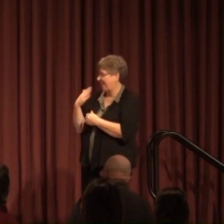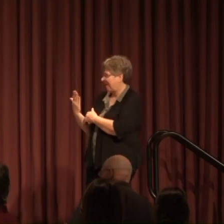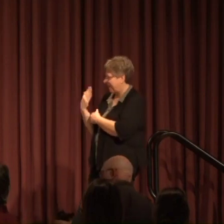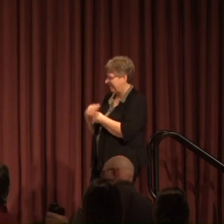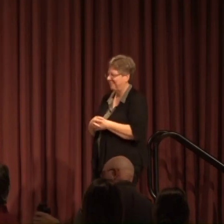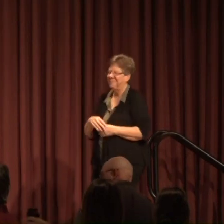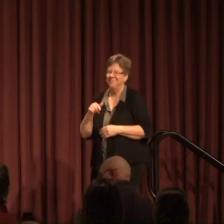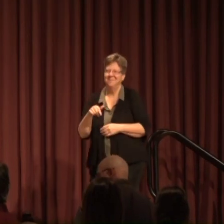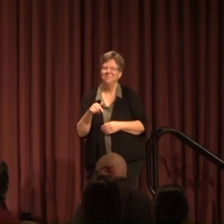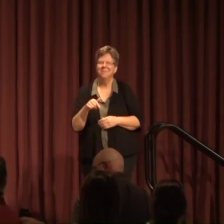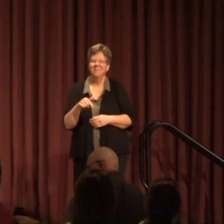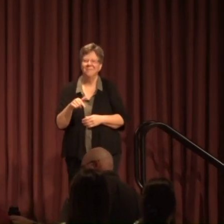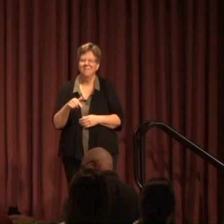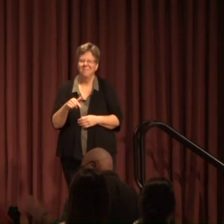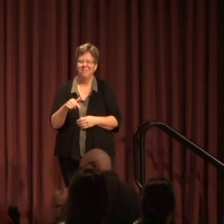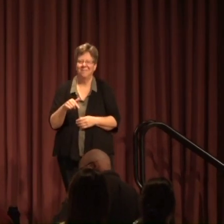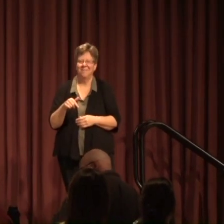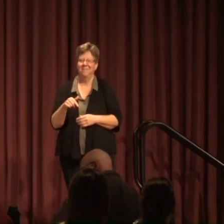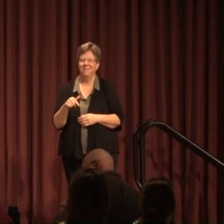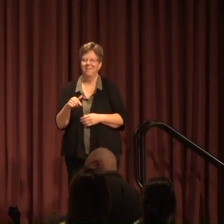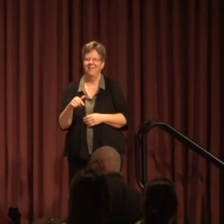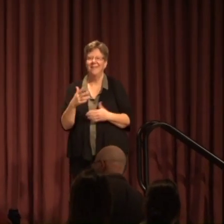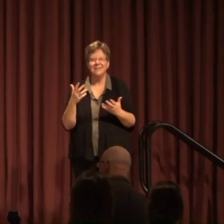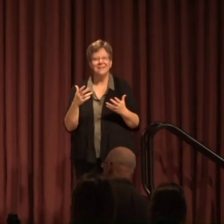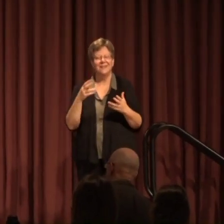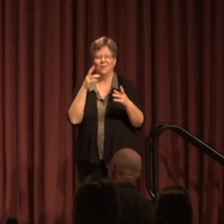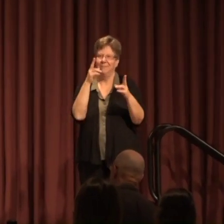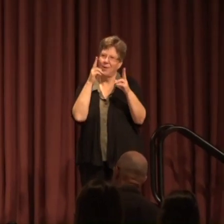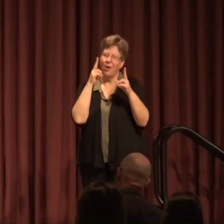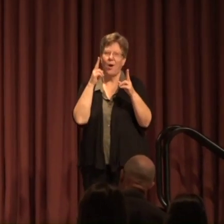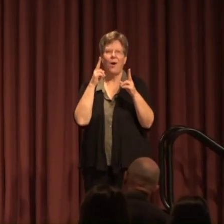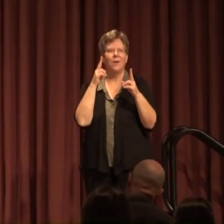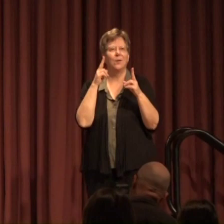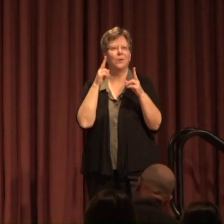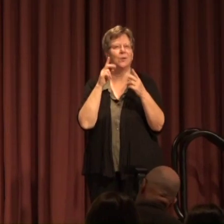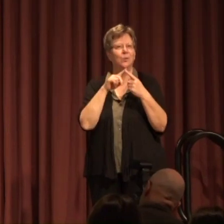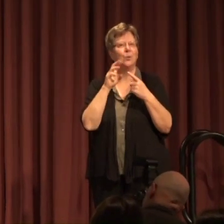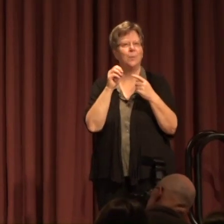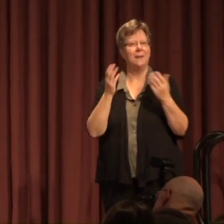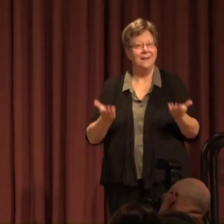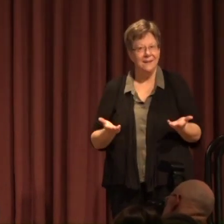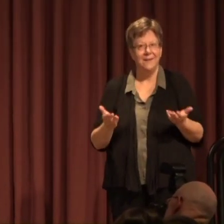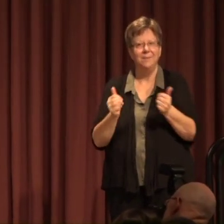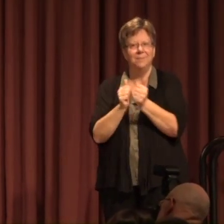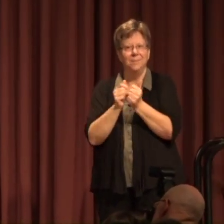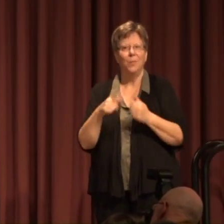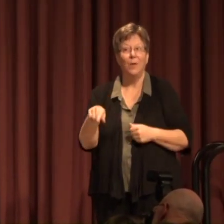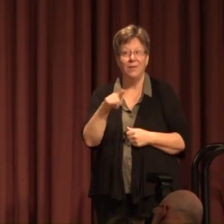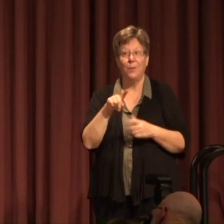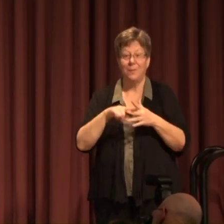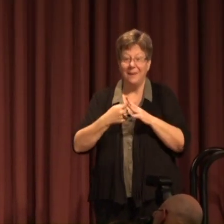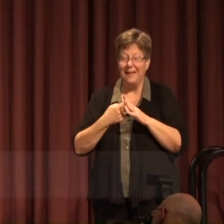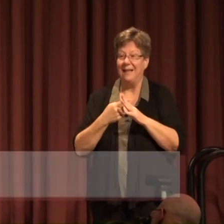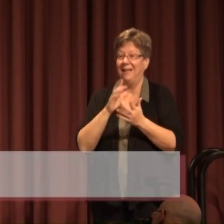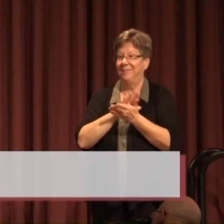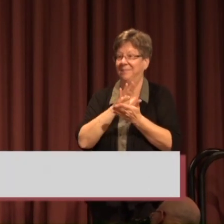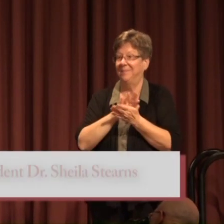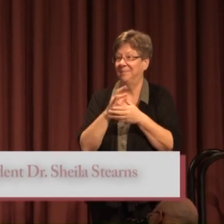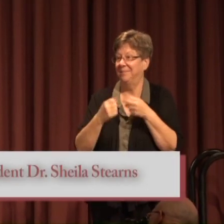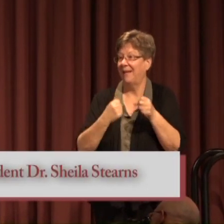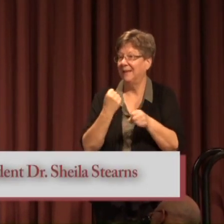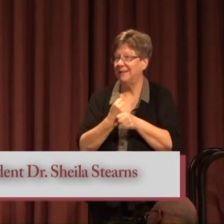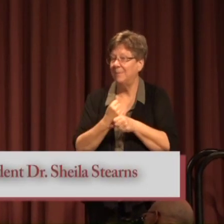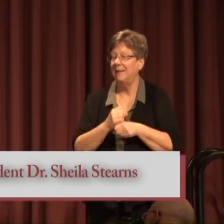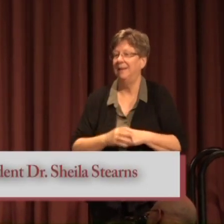This is such an honor to be here with you at the beginning of the academic year